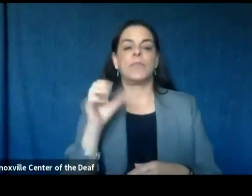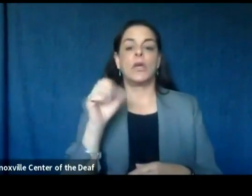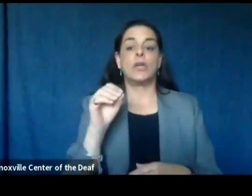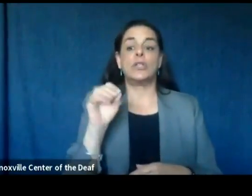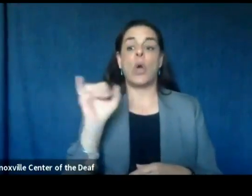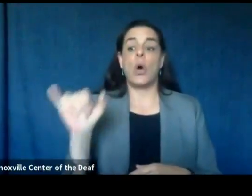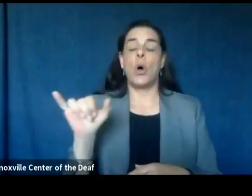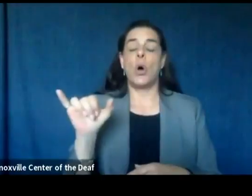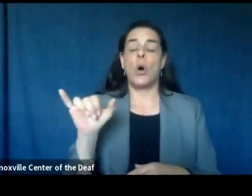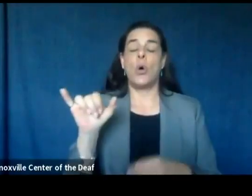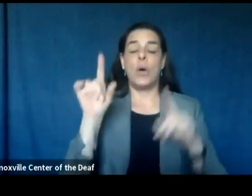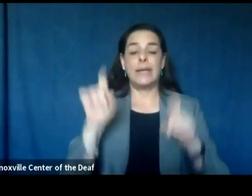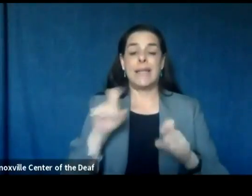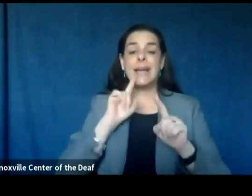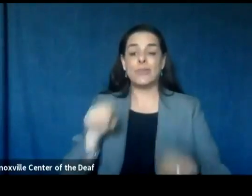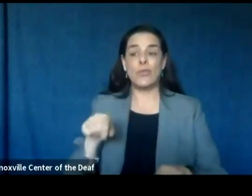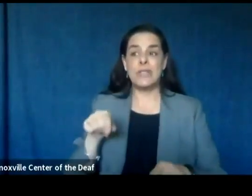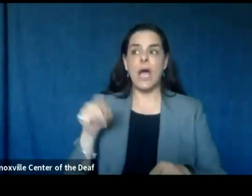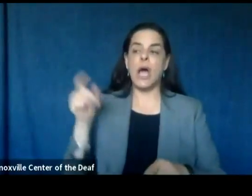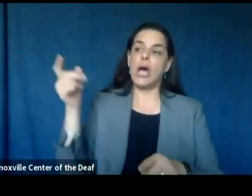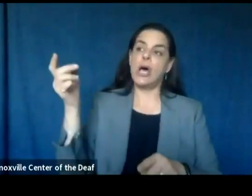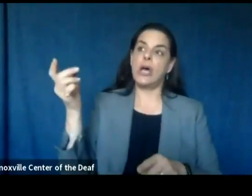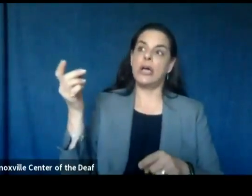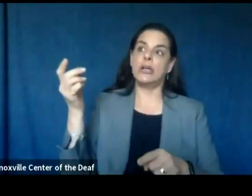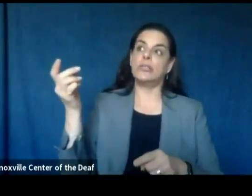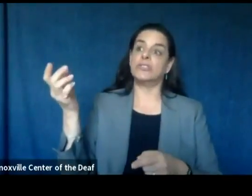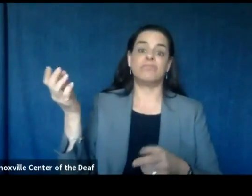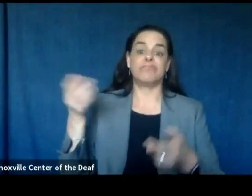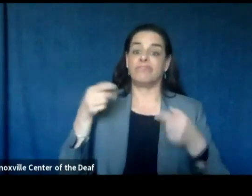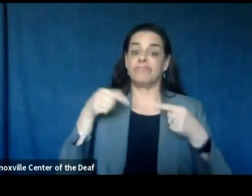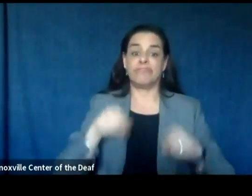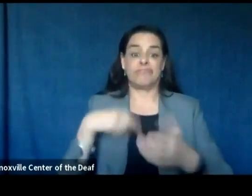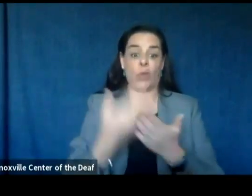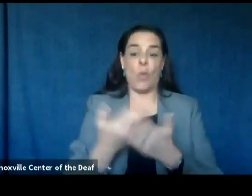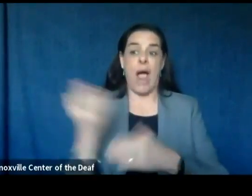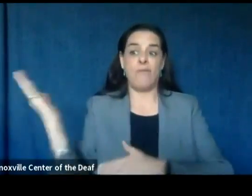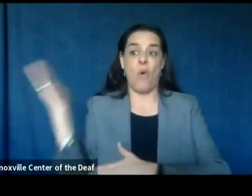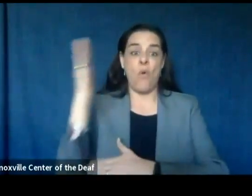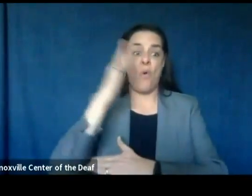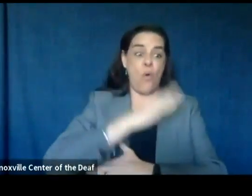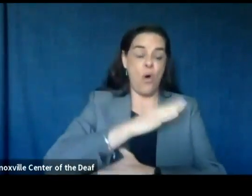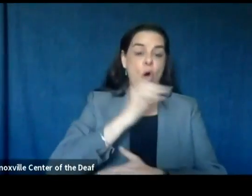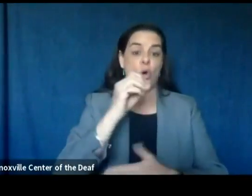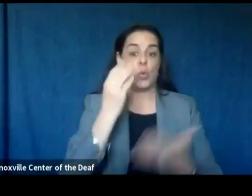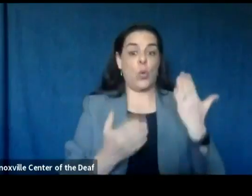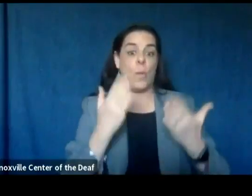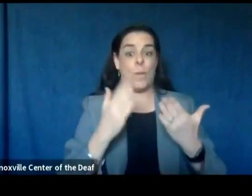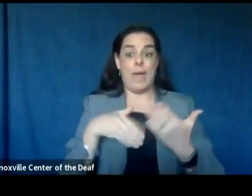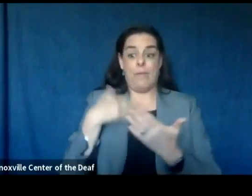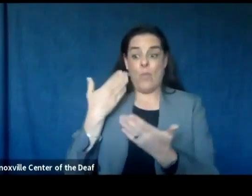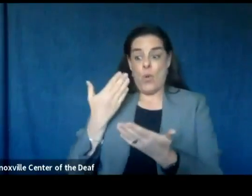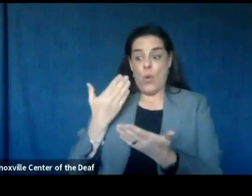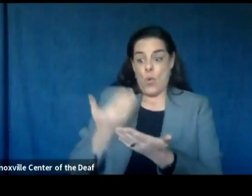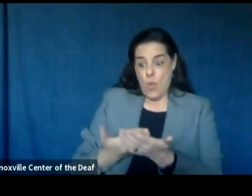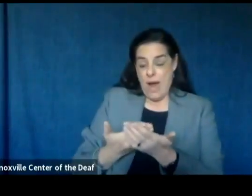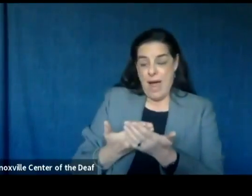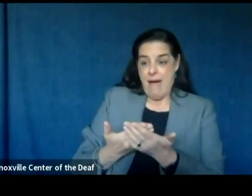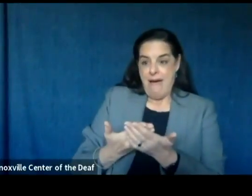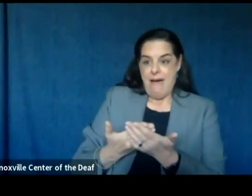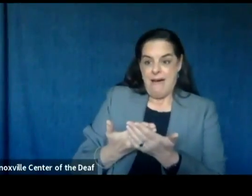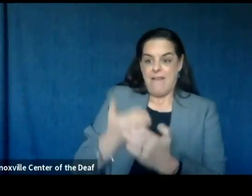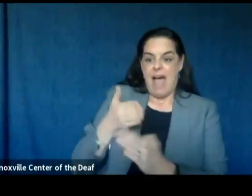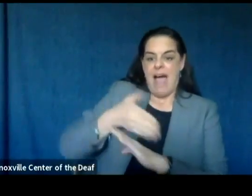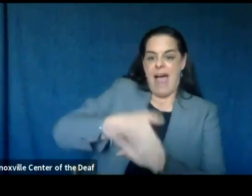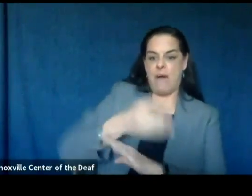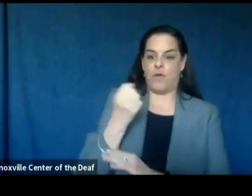results are received through the day so there may be some labs that come into the state department of health that weren't in at 11 a.m when we